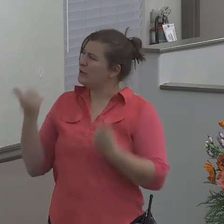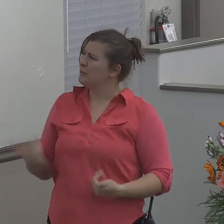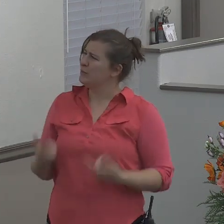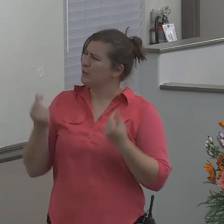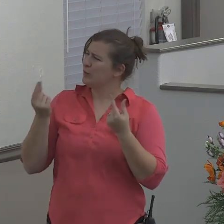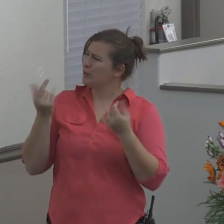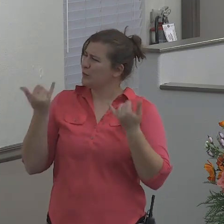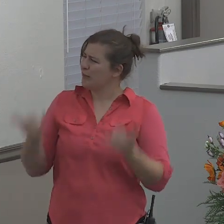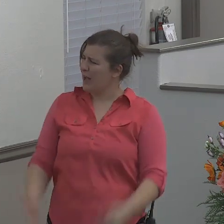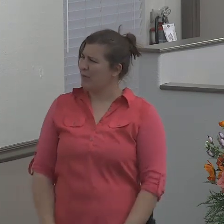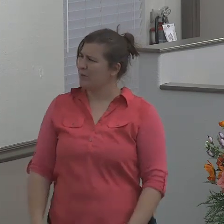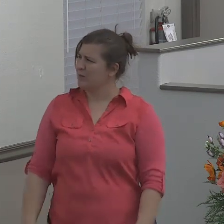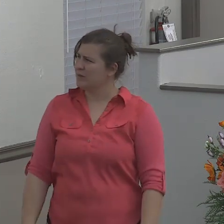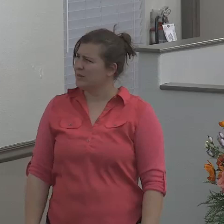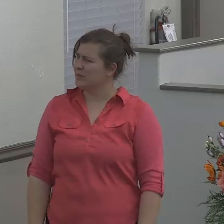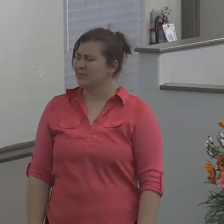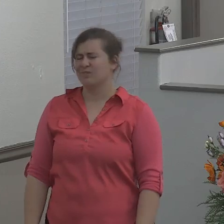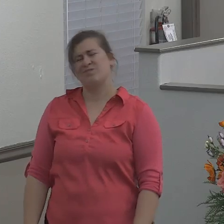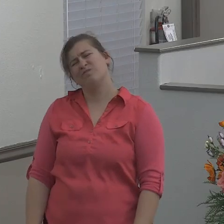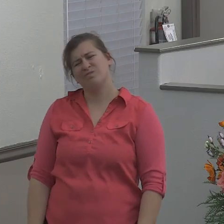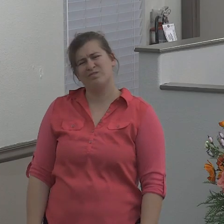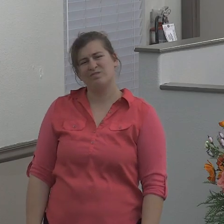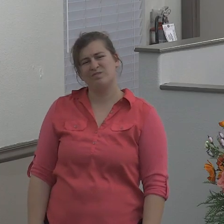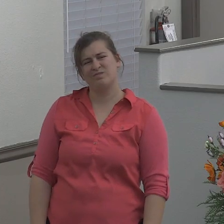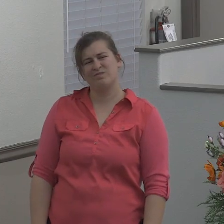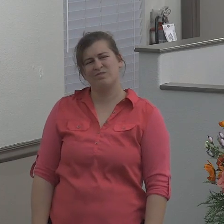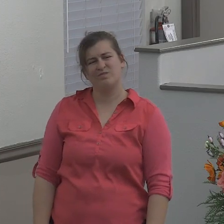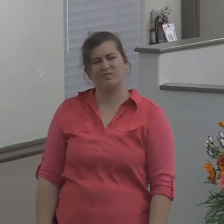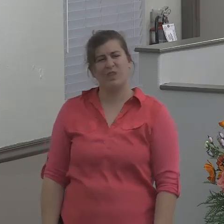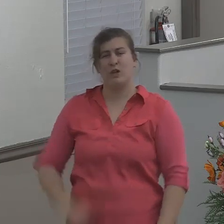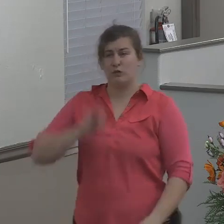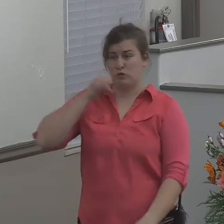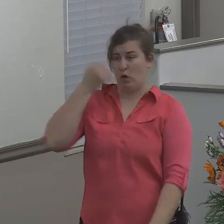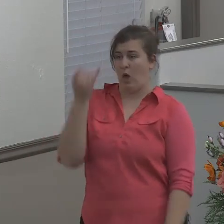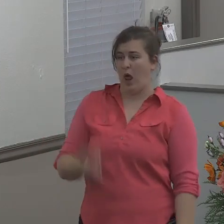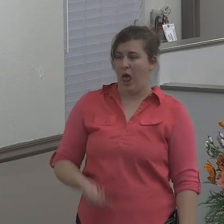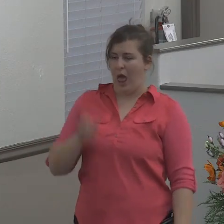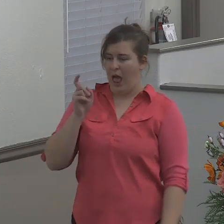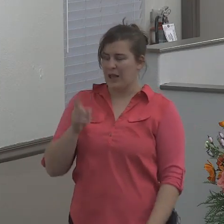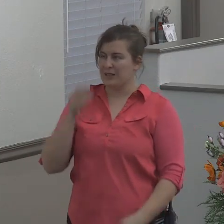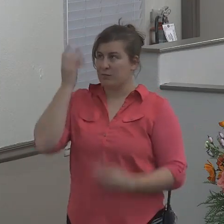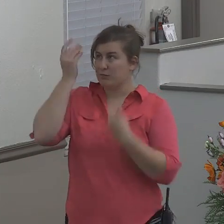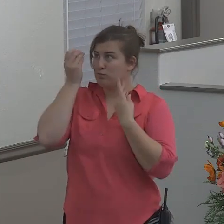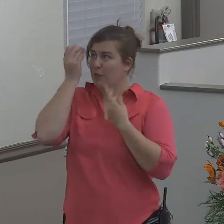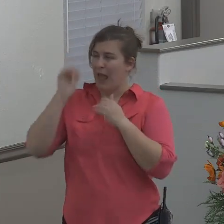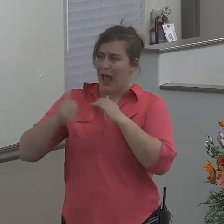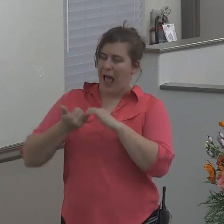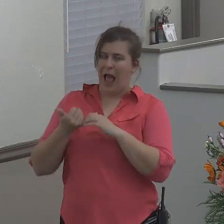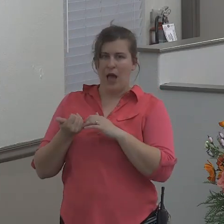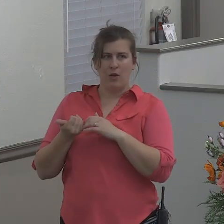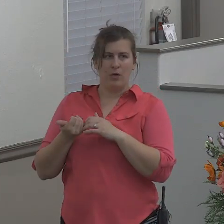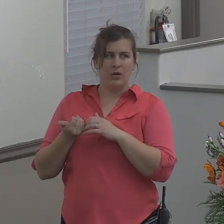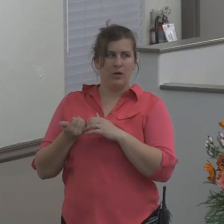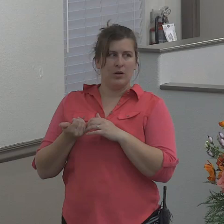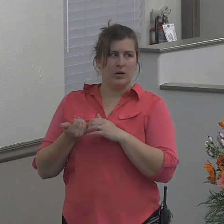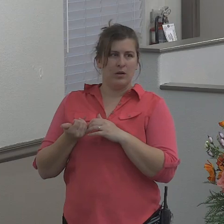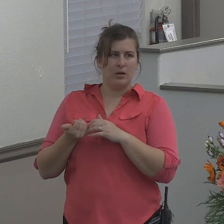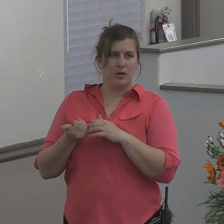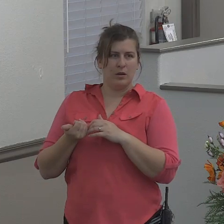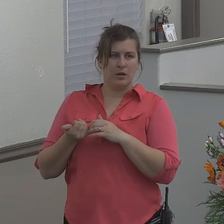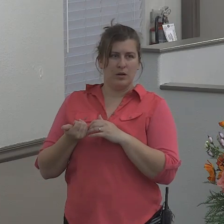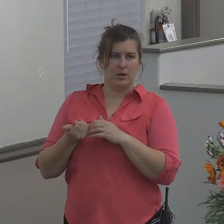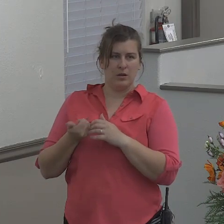I do now? I've got to figure out a way to get out of here. And then God puts the fire out.